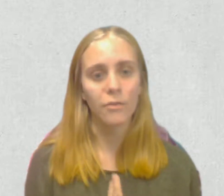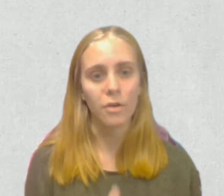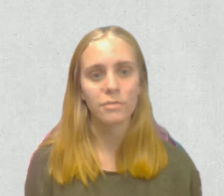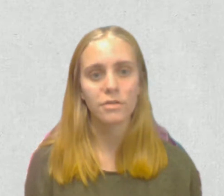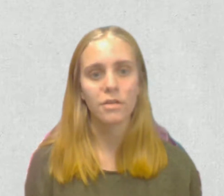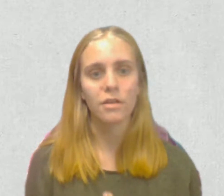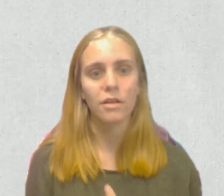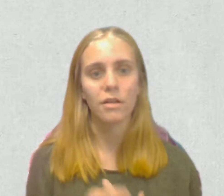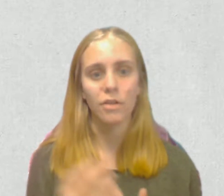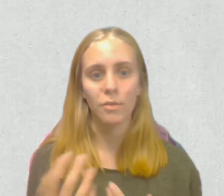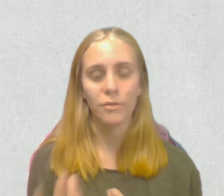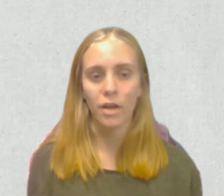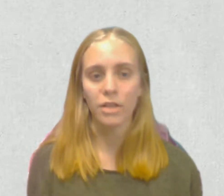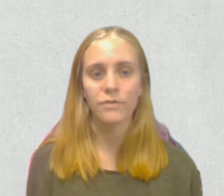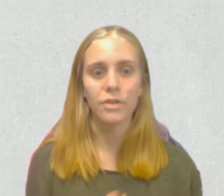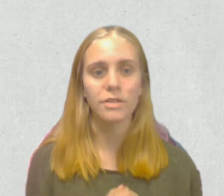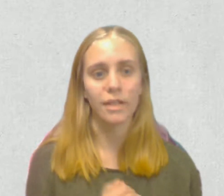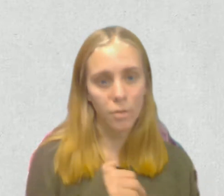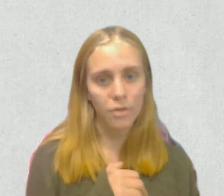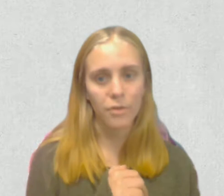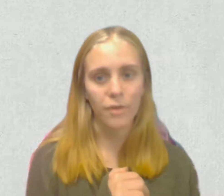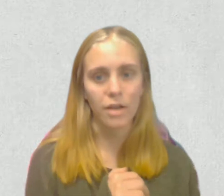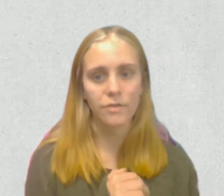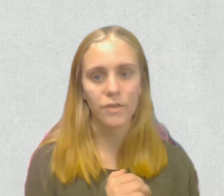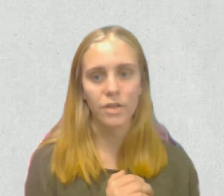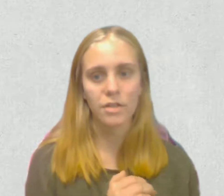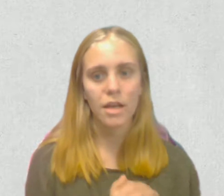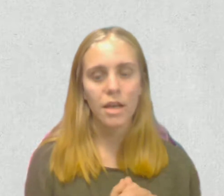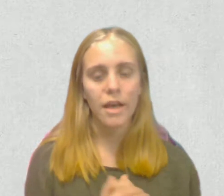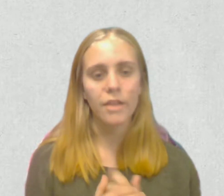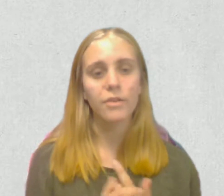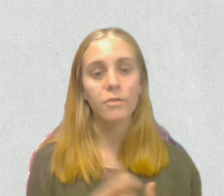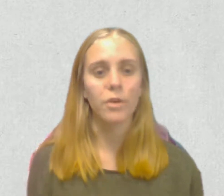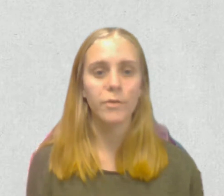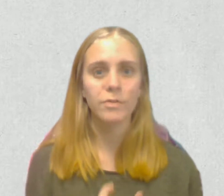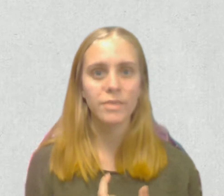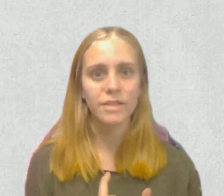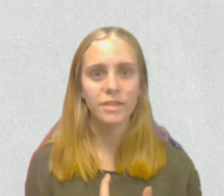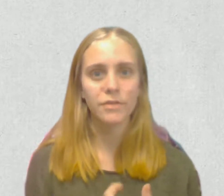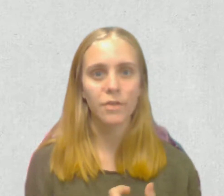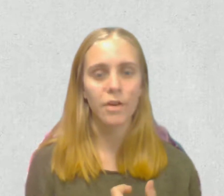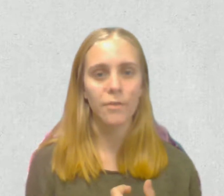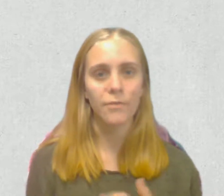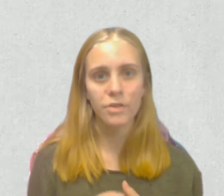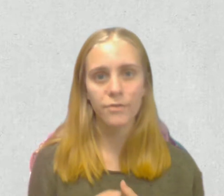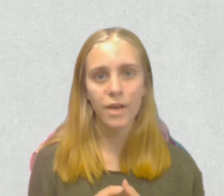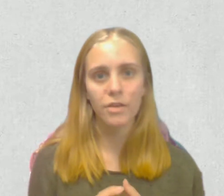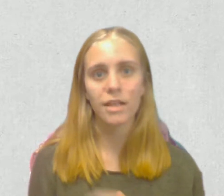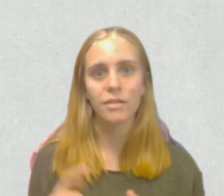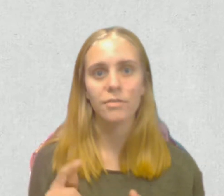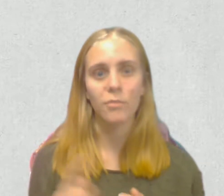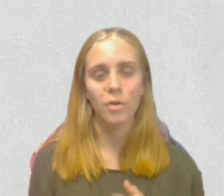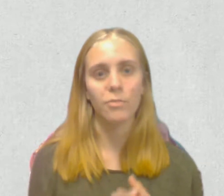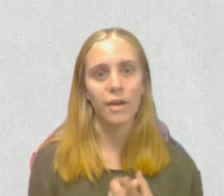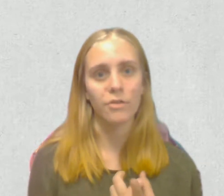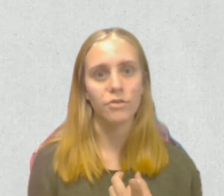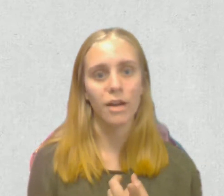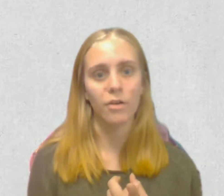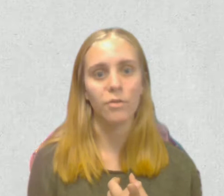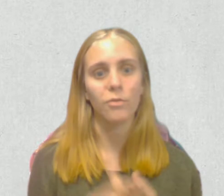coliforms, lower phosphorus, and orthophosphorus, and there was more species of fish found and more brown trout